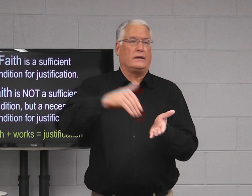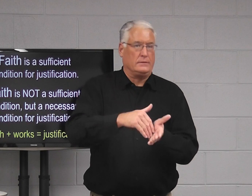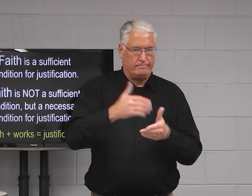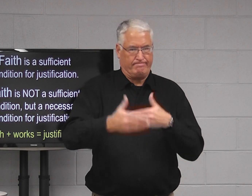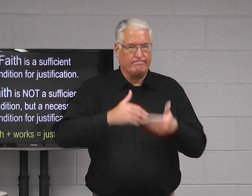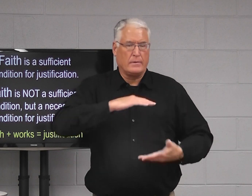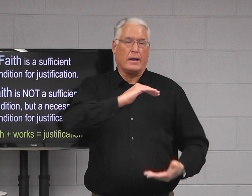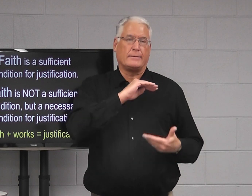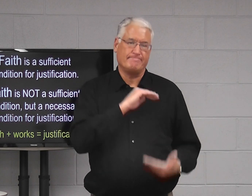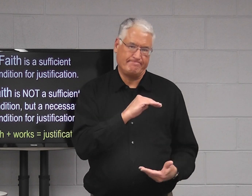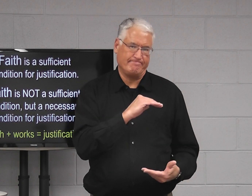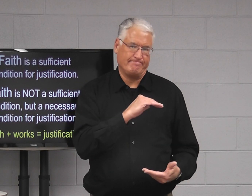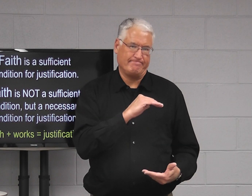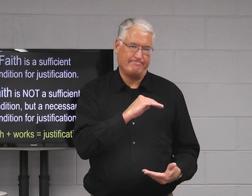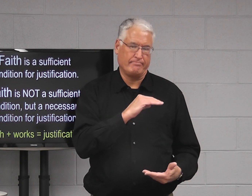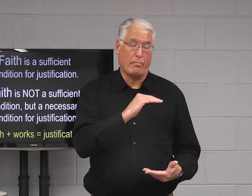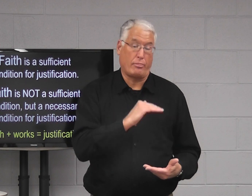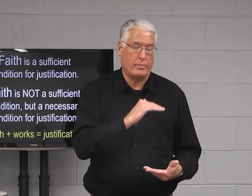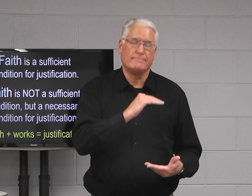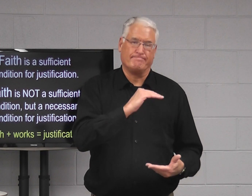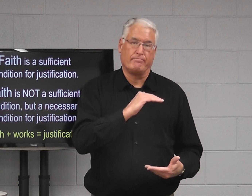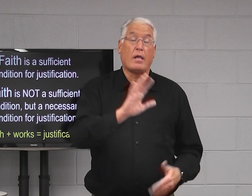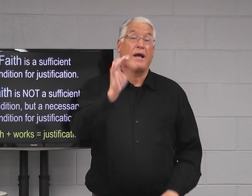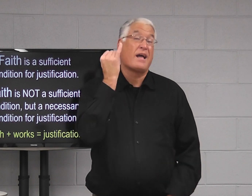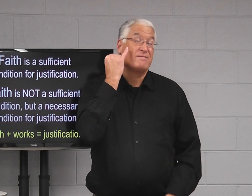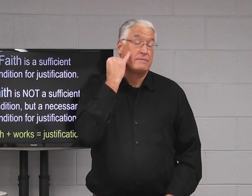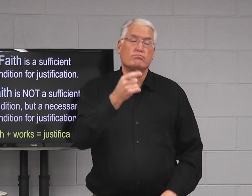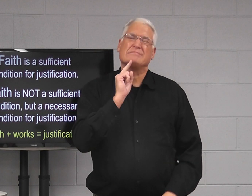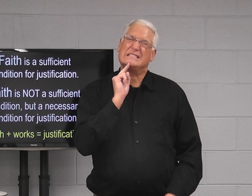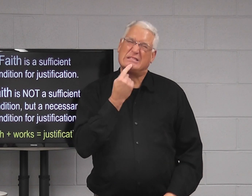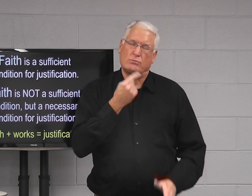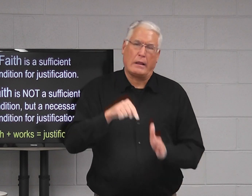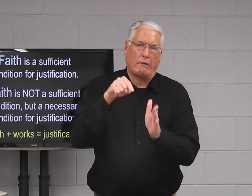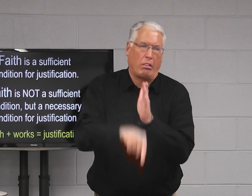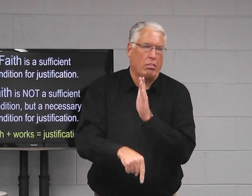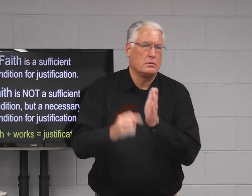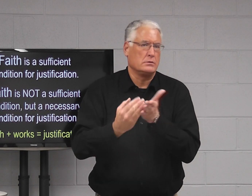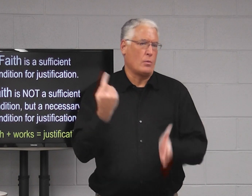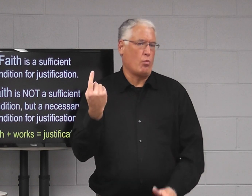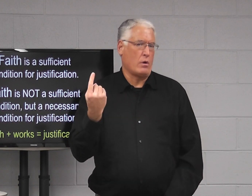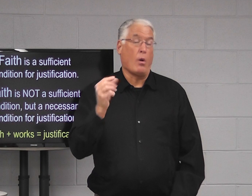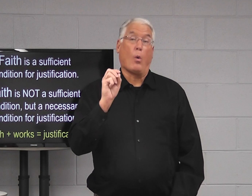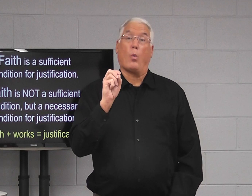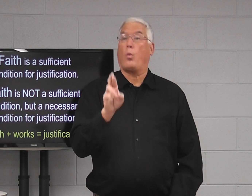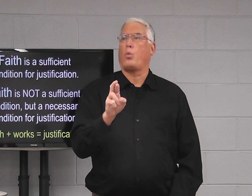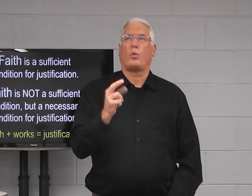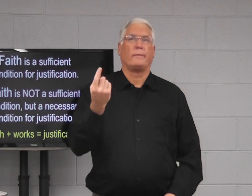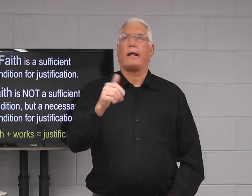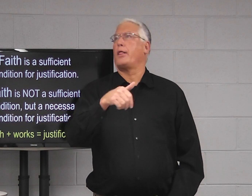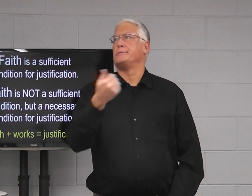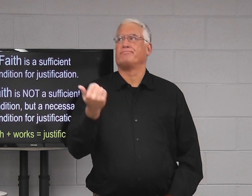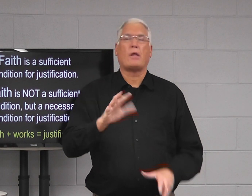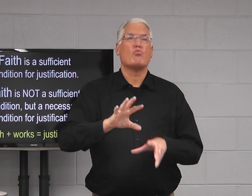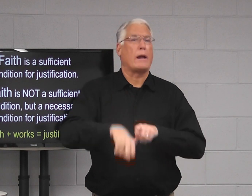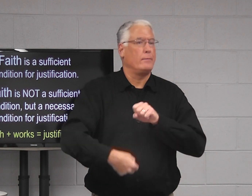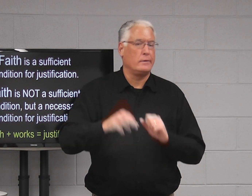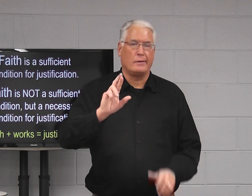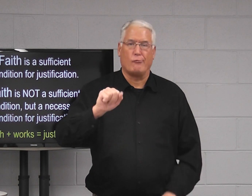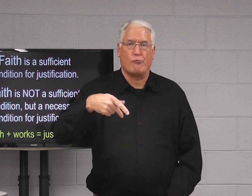And you get to start again. So your justification is refilled. You know, like seriously, maybe if you're killing